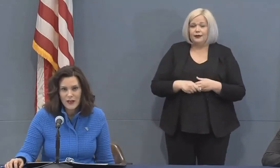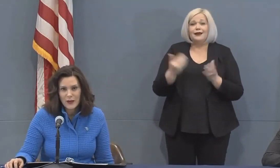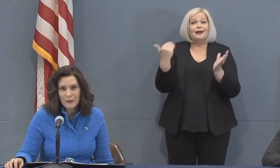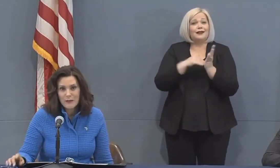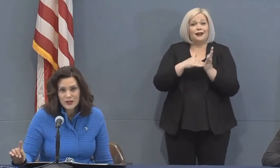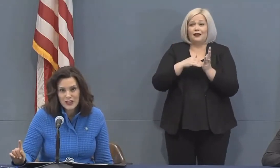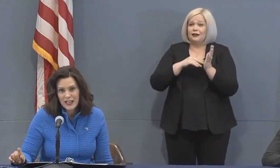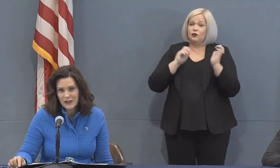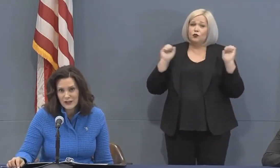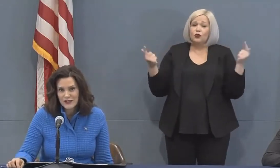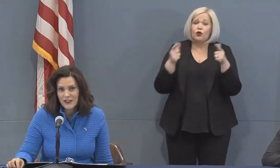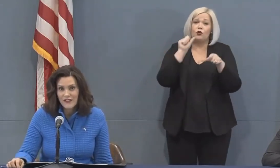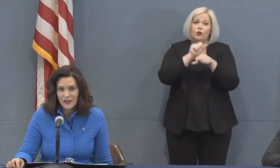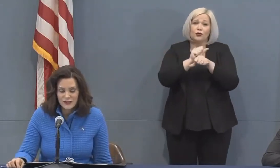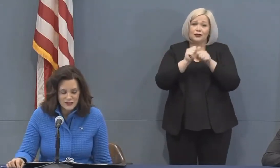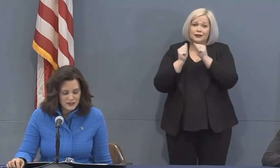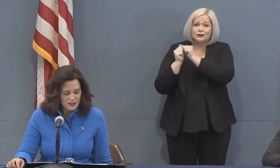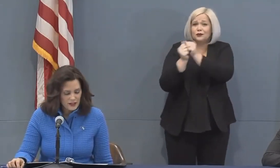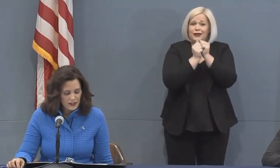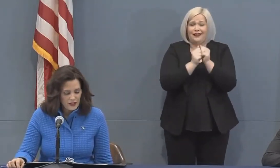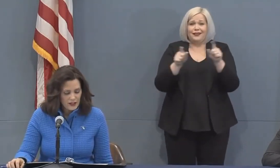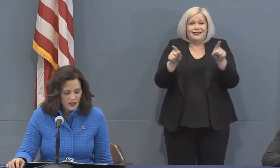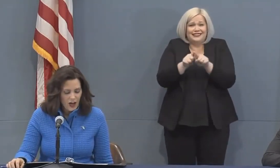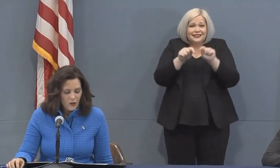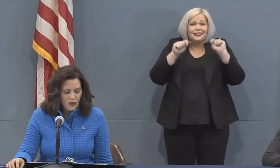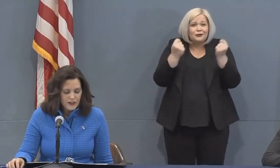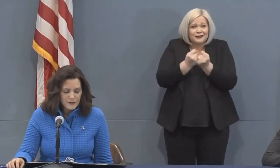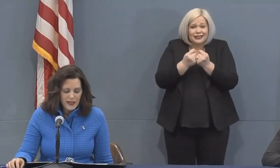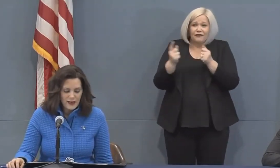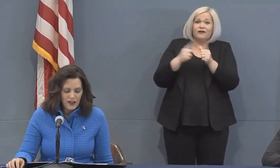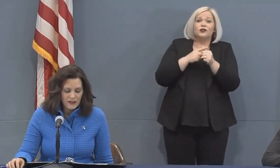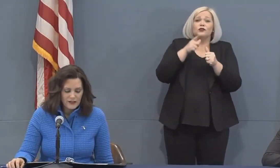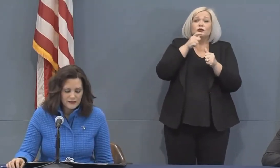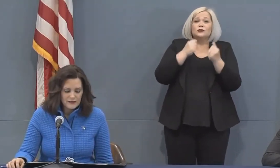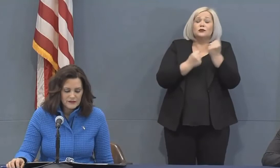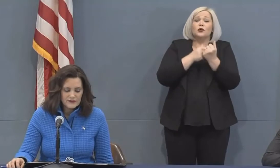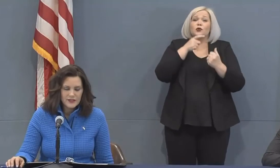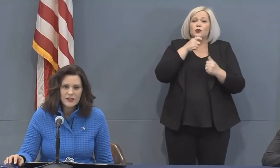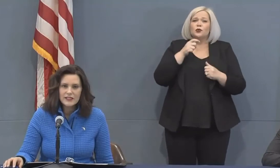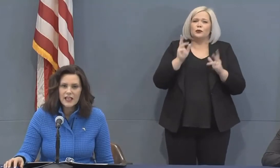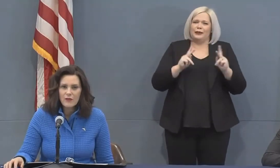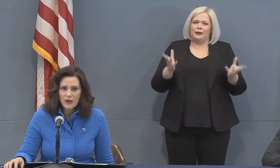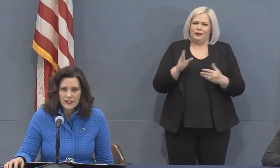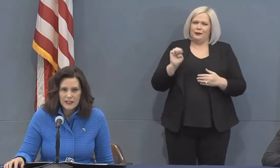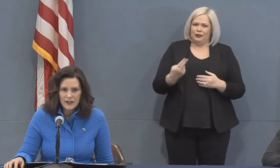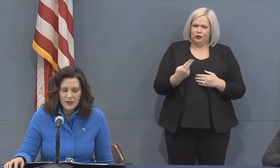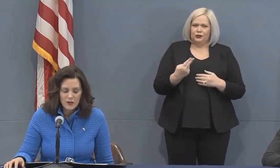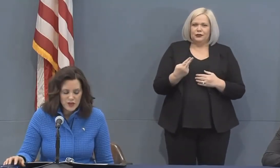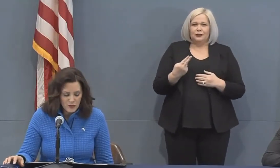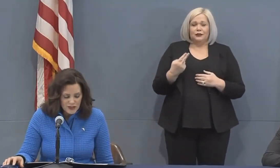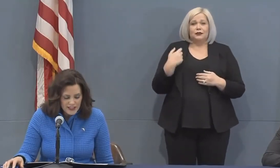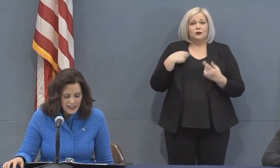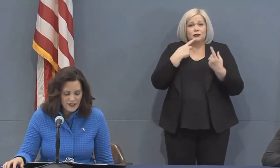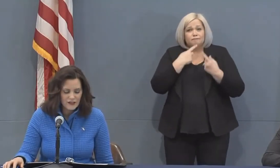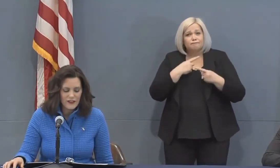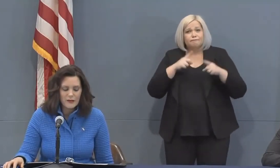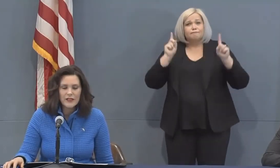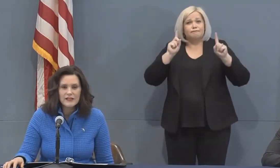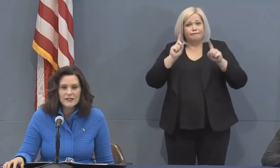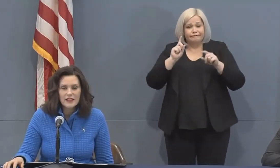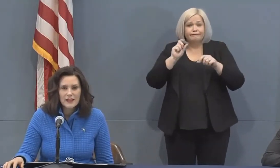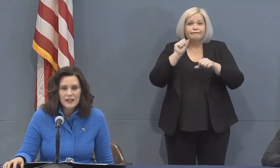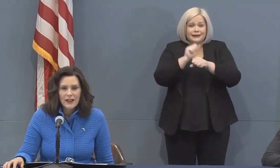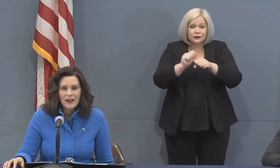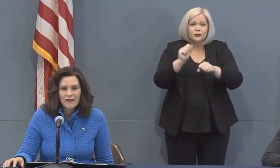team, and we are Michiganders first. Our work is paying off, so let's keep working together to protect our